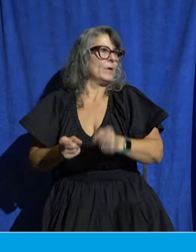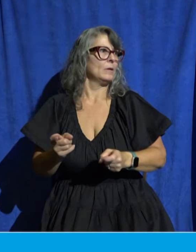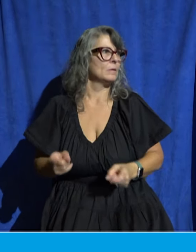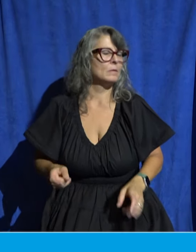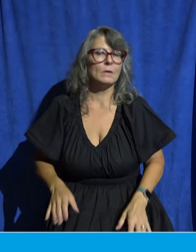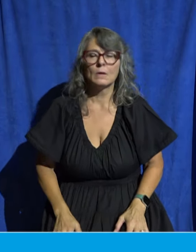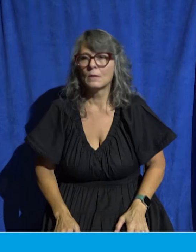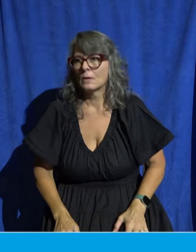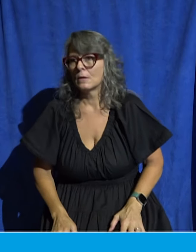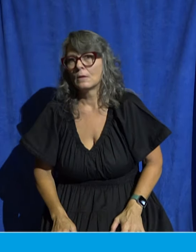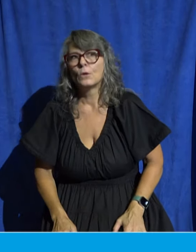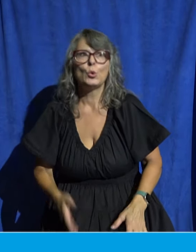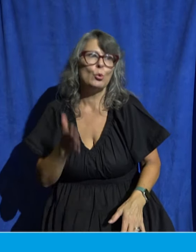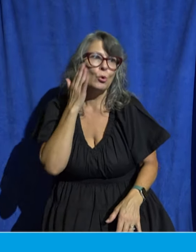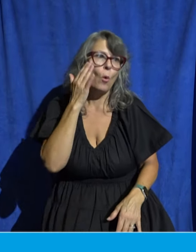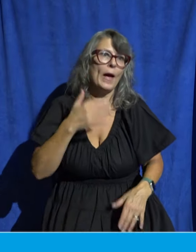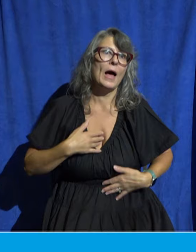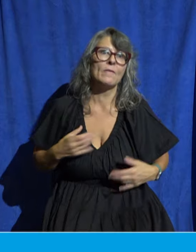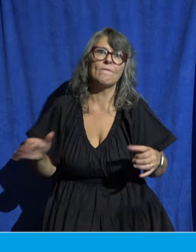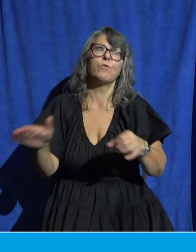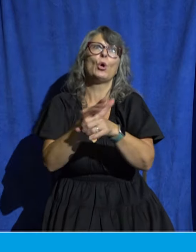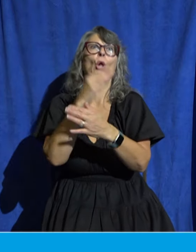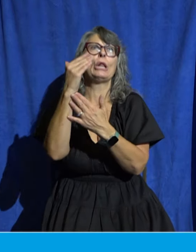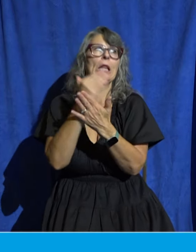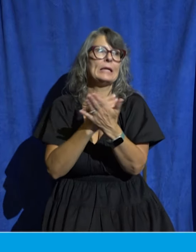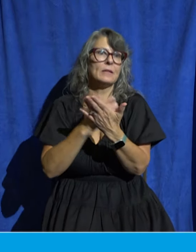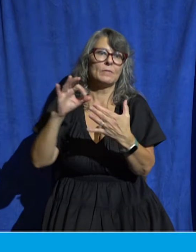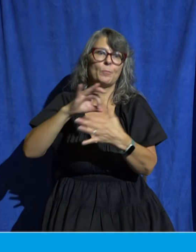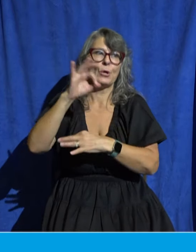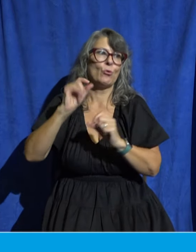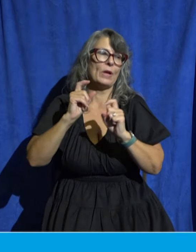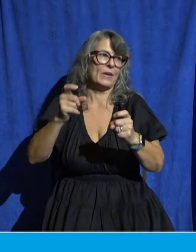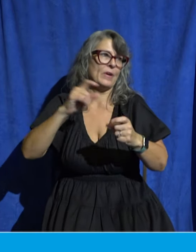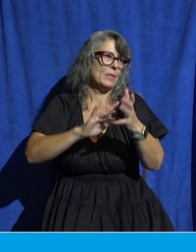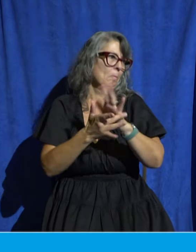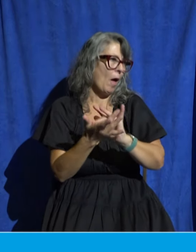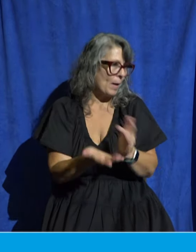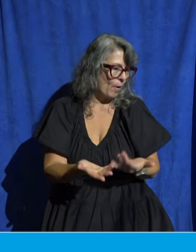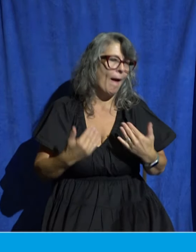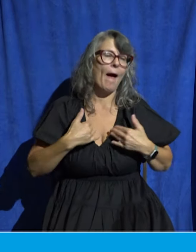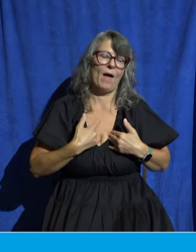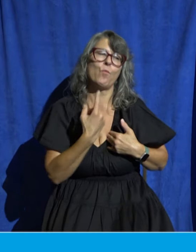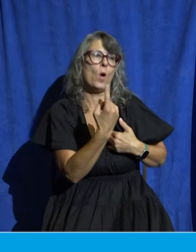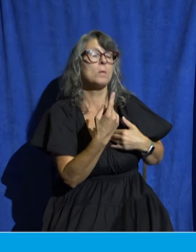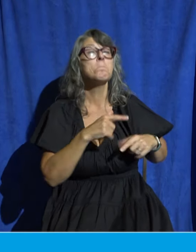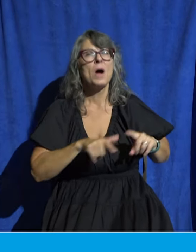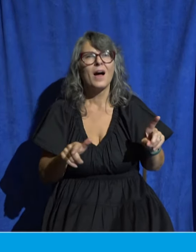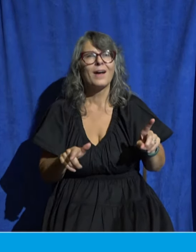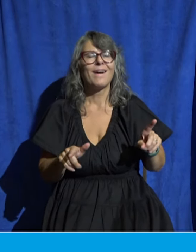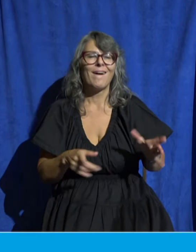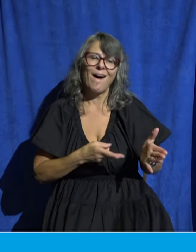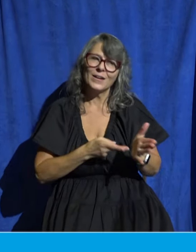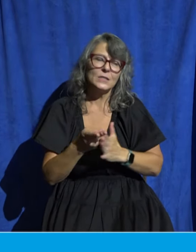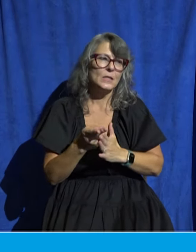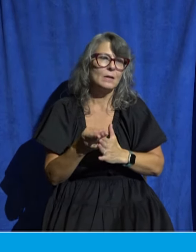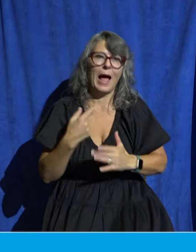list of spiritual gifts that we see in the Bible here today but the reality is I can't actually.